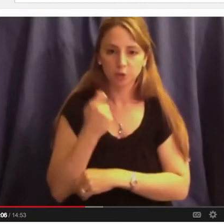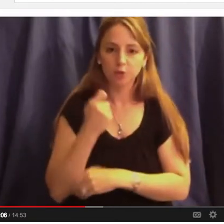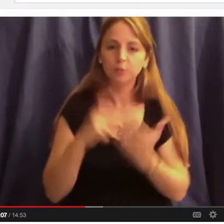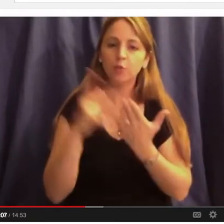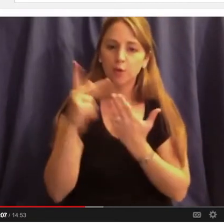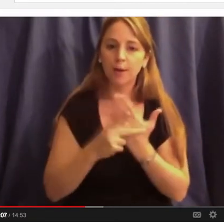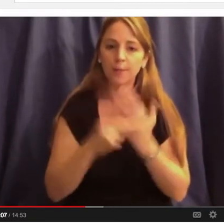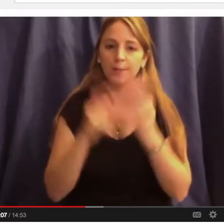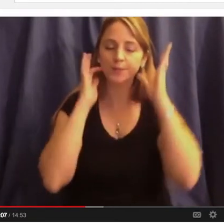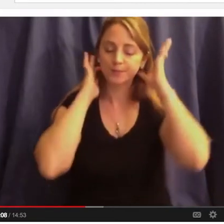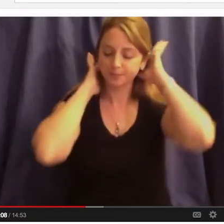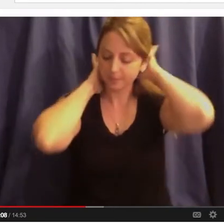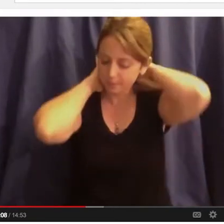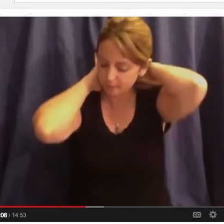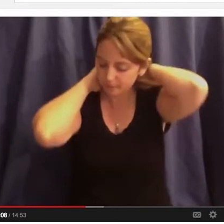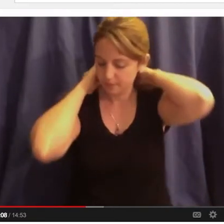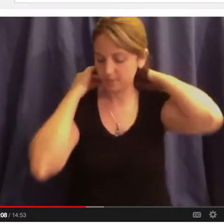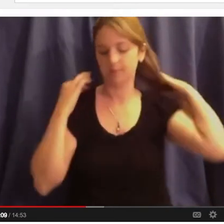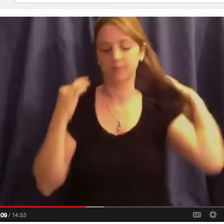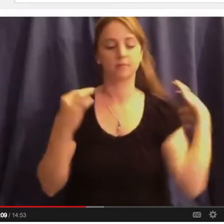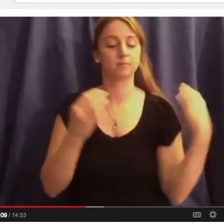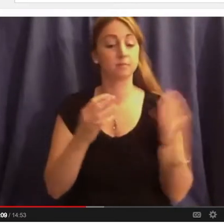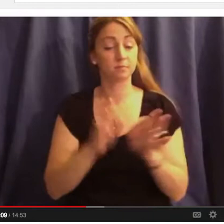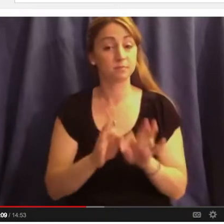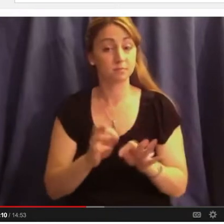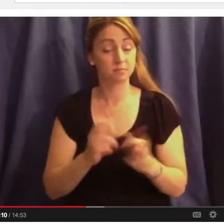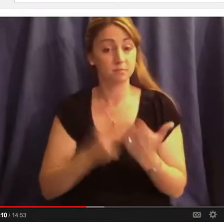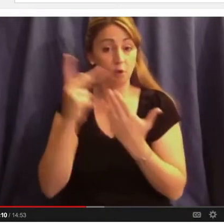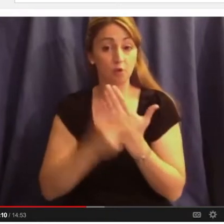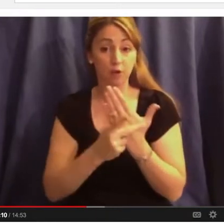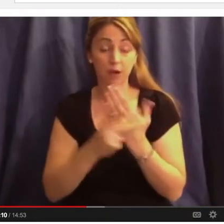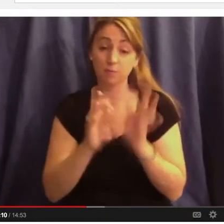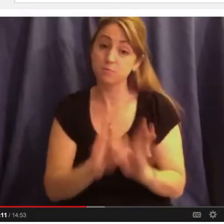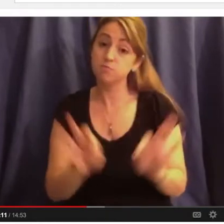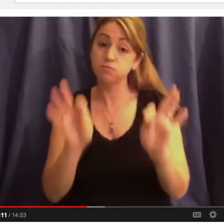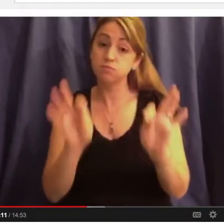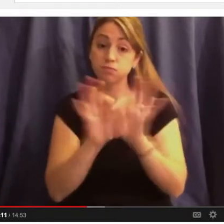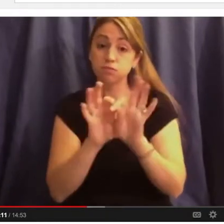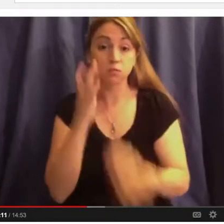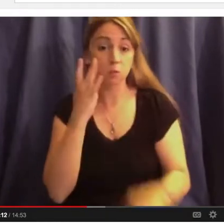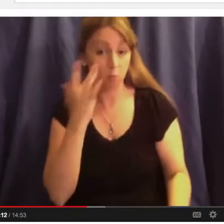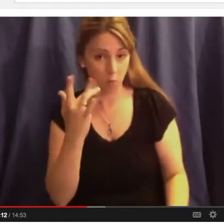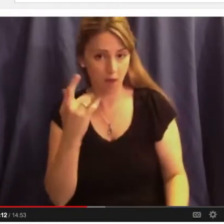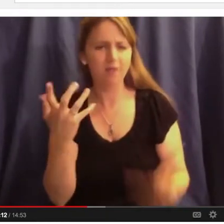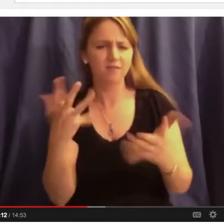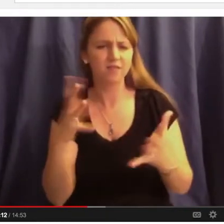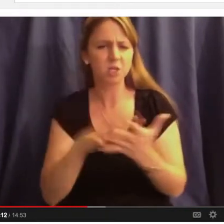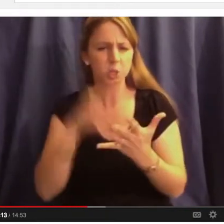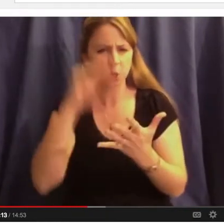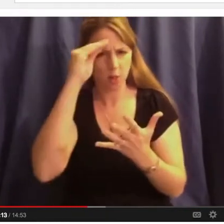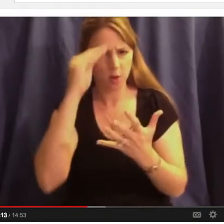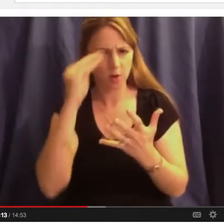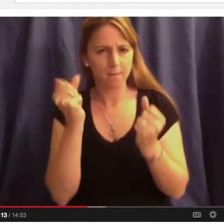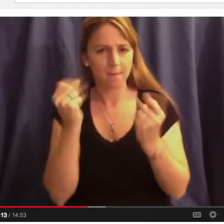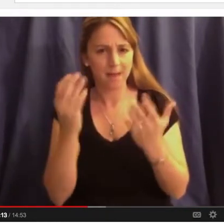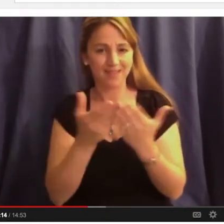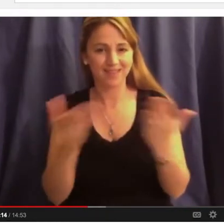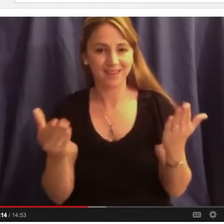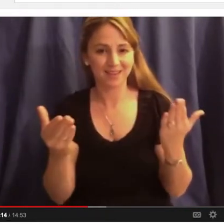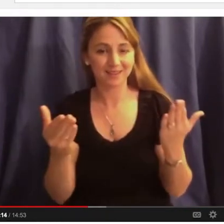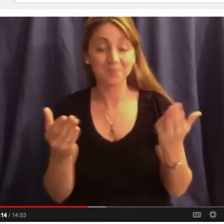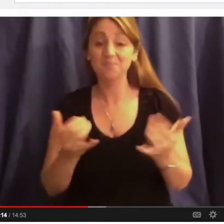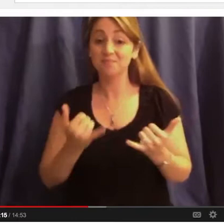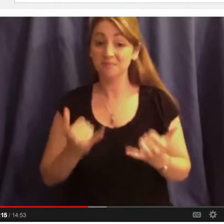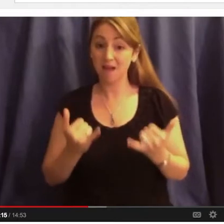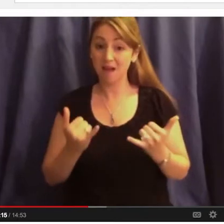is significant about the program is that we learned a number of things. And the question is this, how is it that now we lead the country